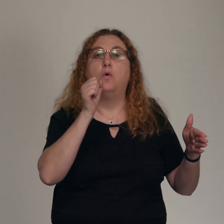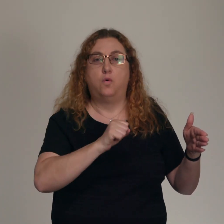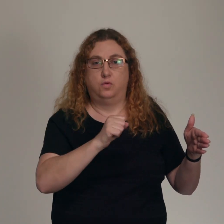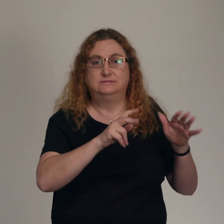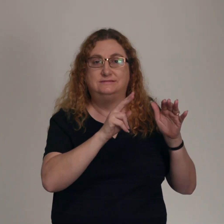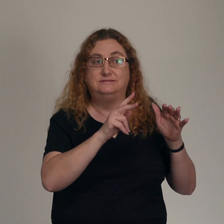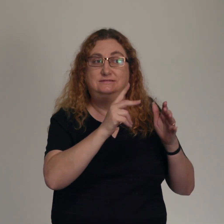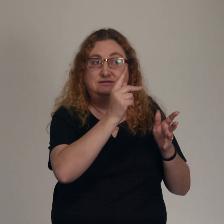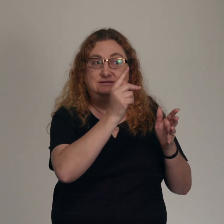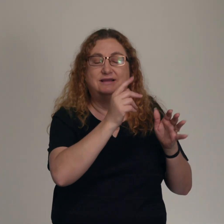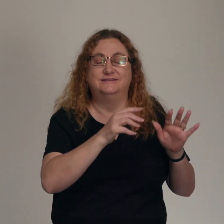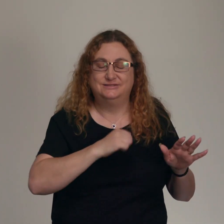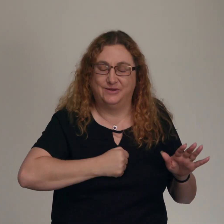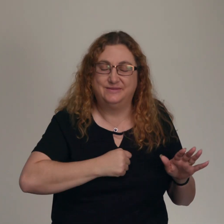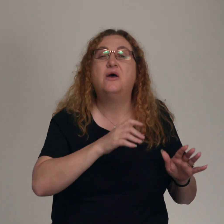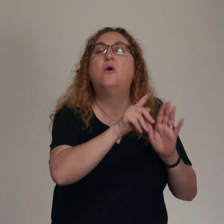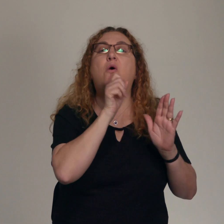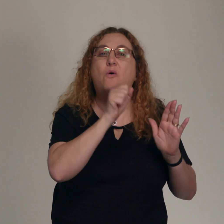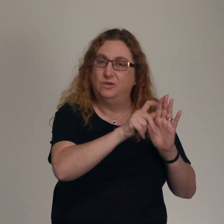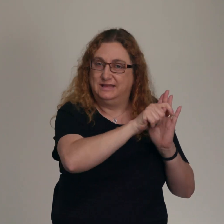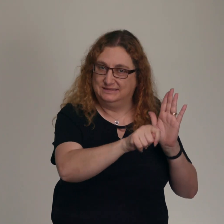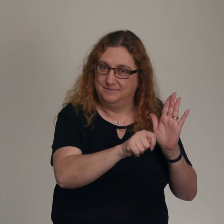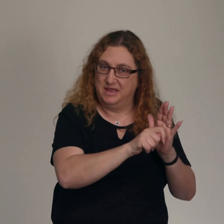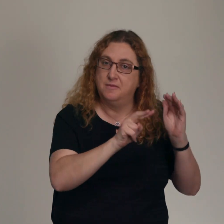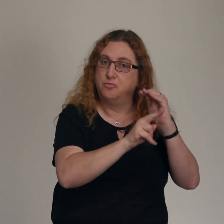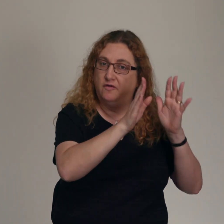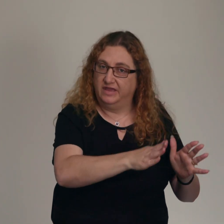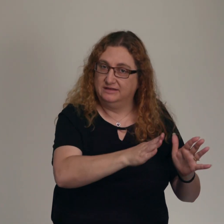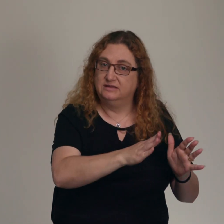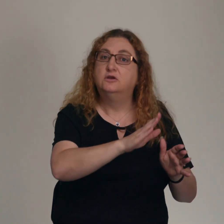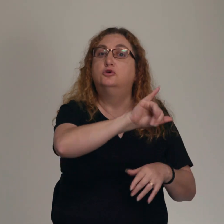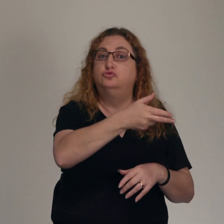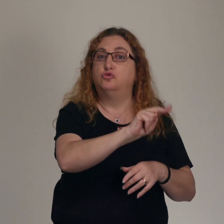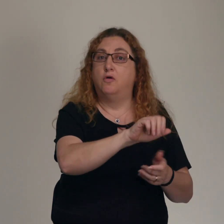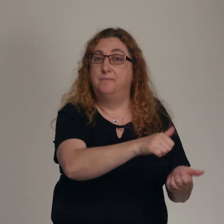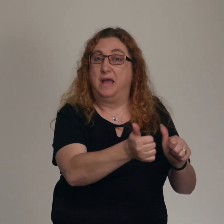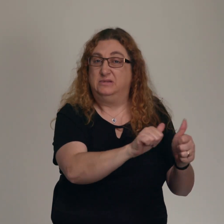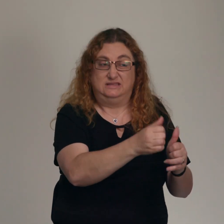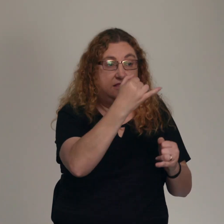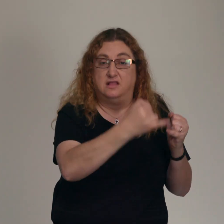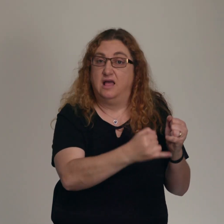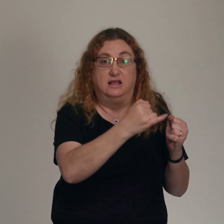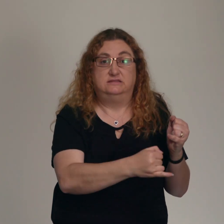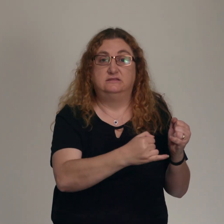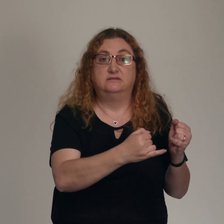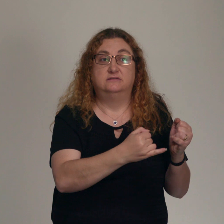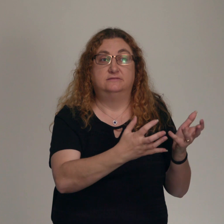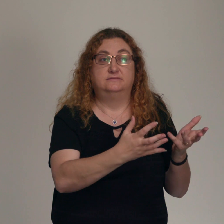So, whoever is least in the kingdom of heaven is greater than he because whoever is now a part of the new work is greater than the one who is